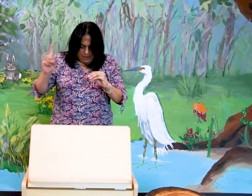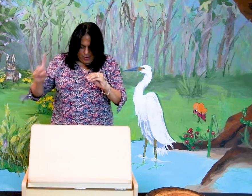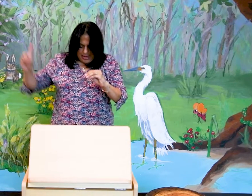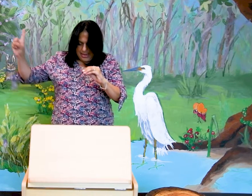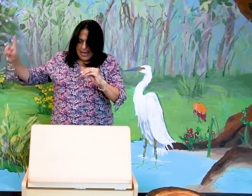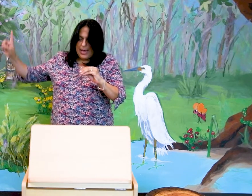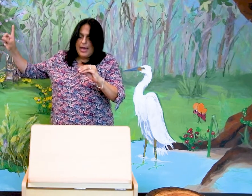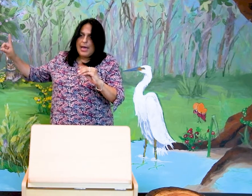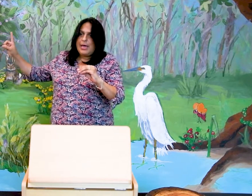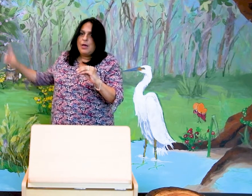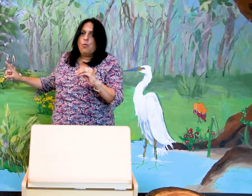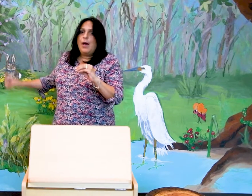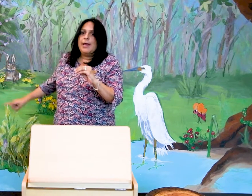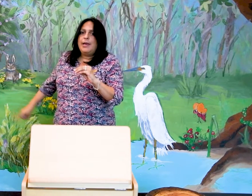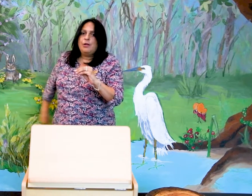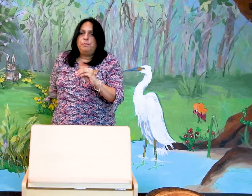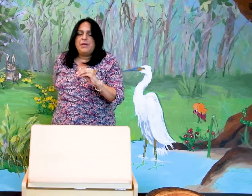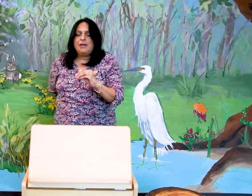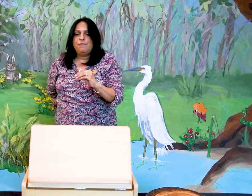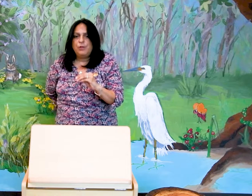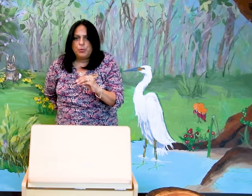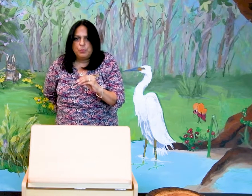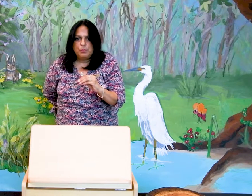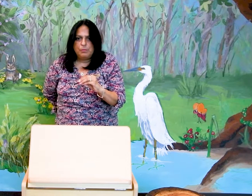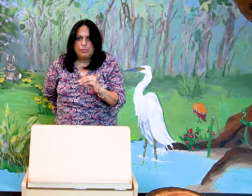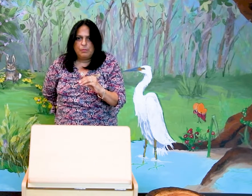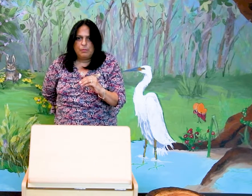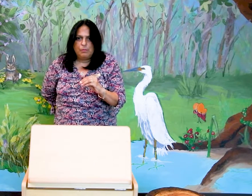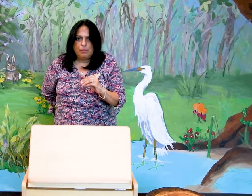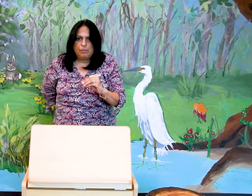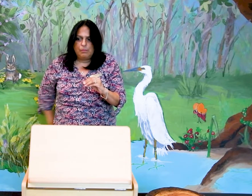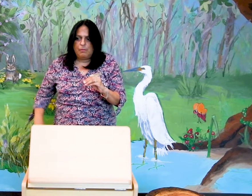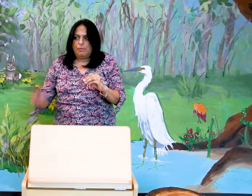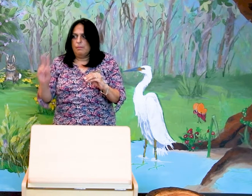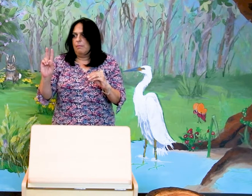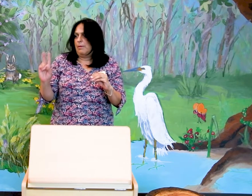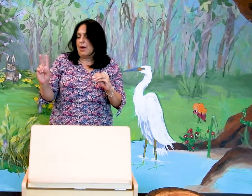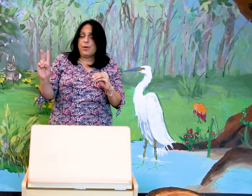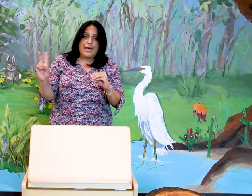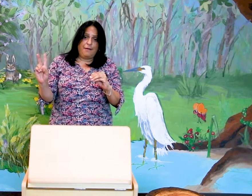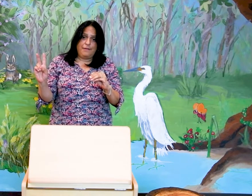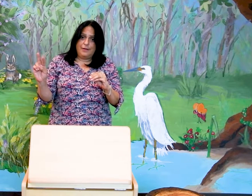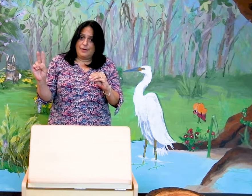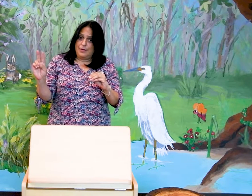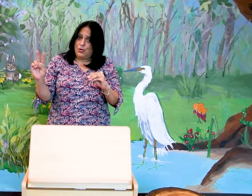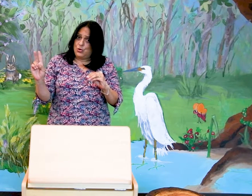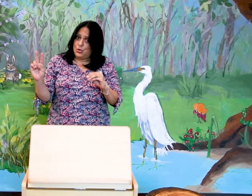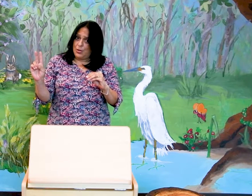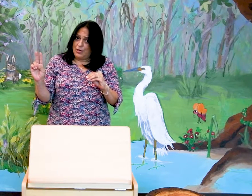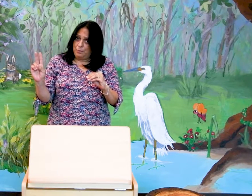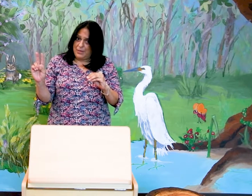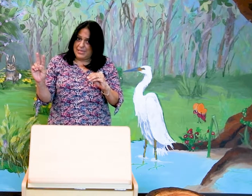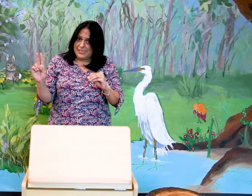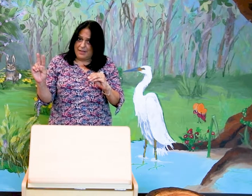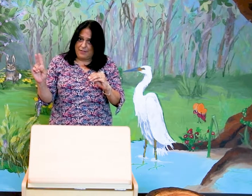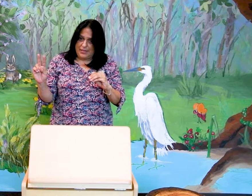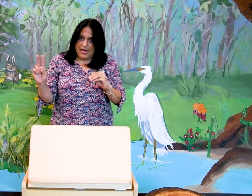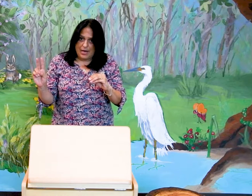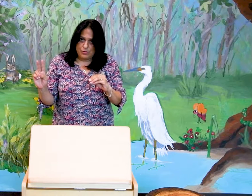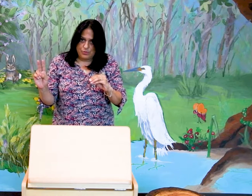away! One little piggy flew. Now we have two little piggies left in the house.